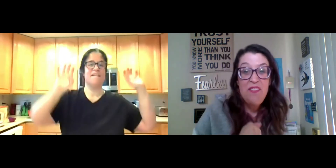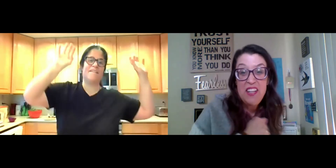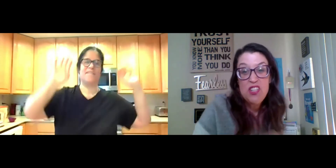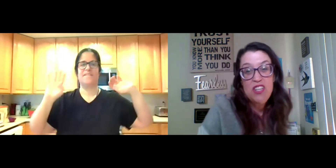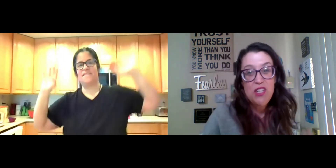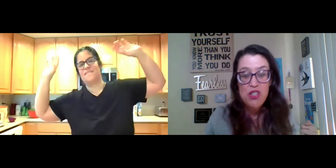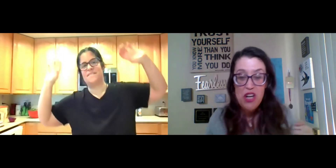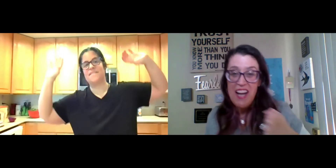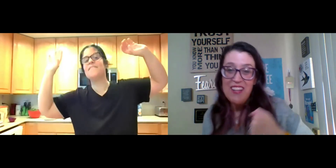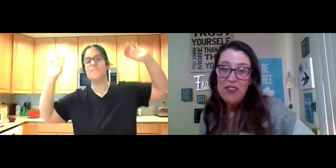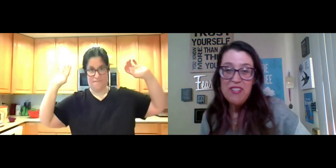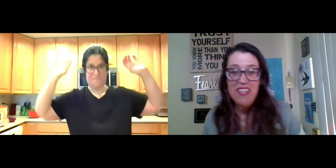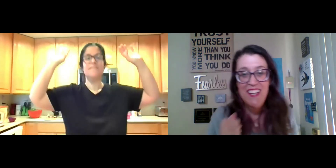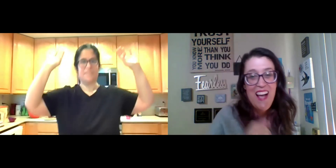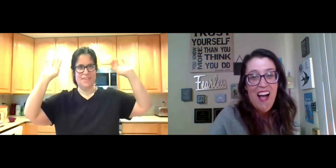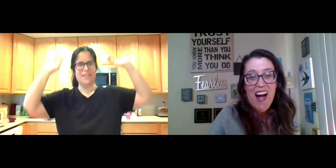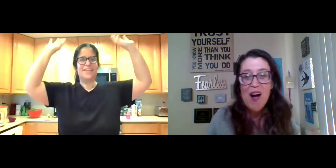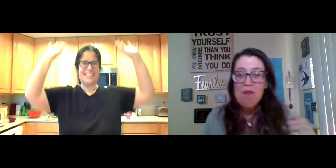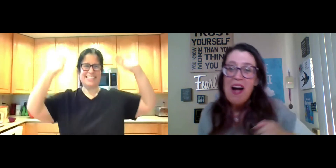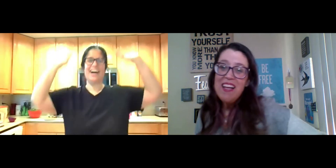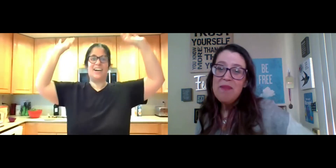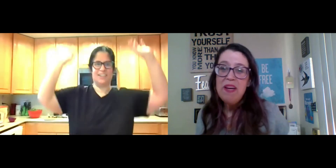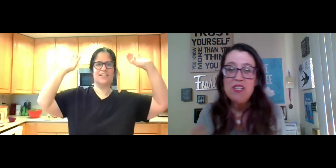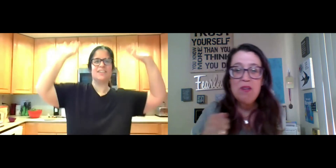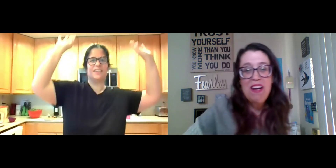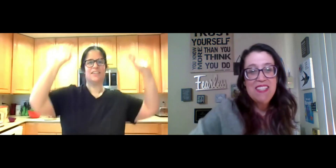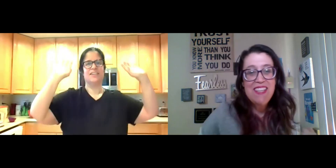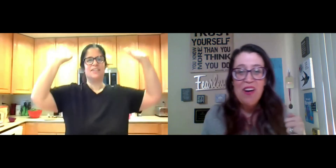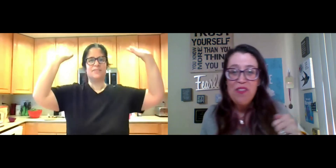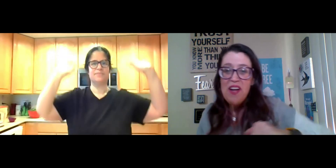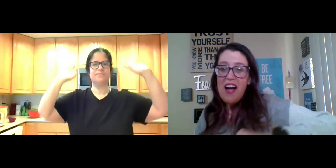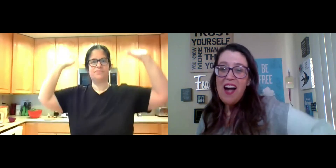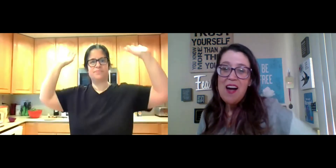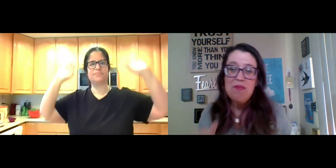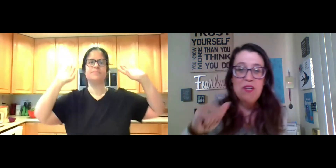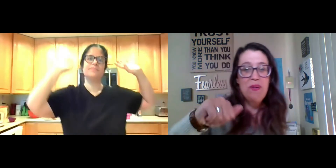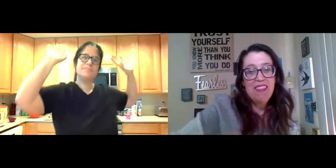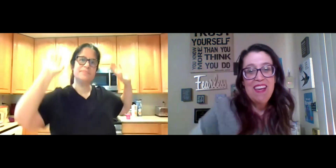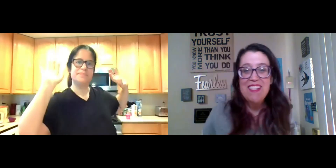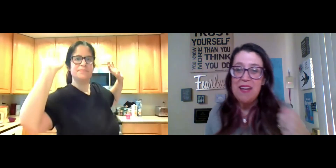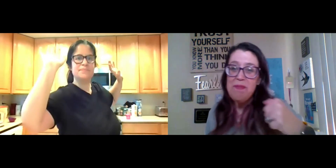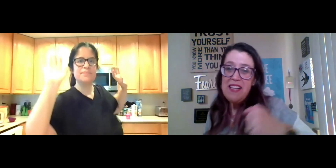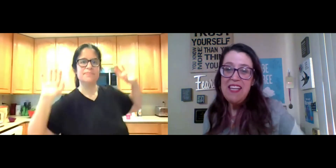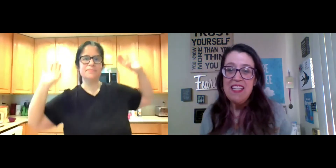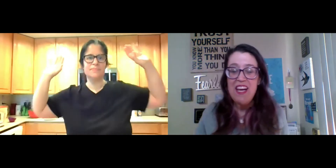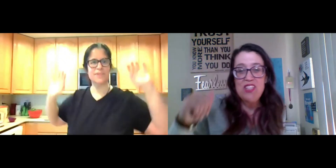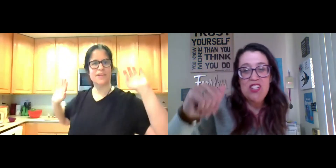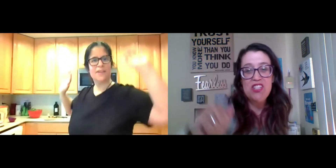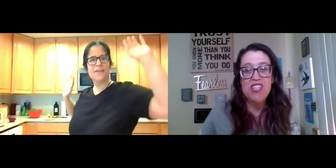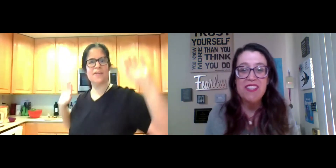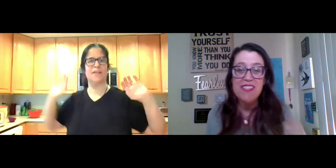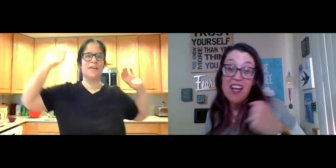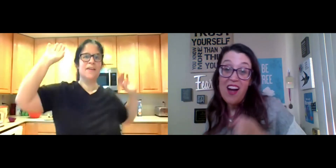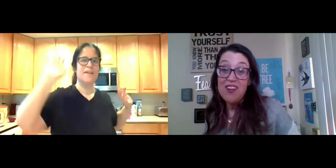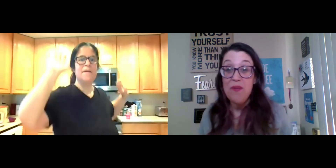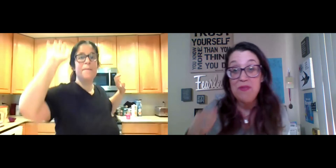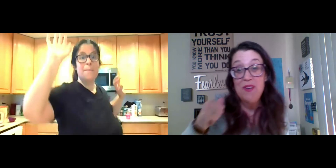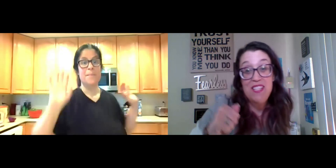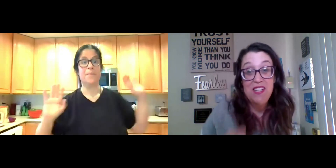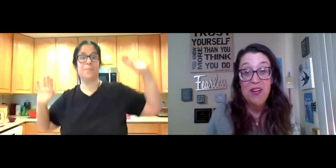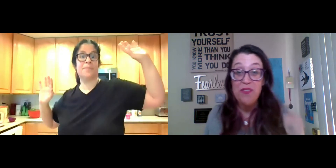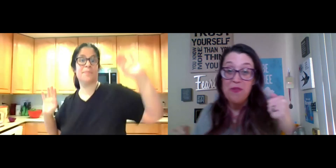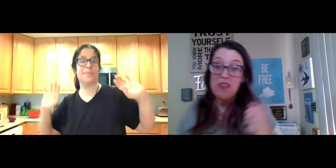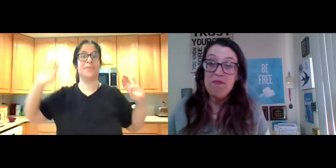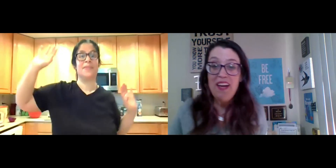an adventurous child. Um, I can picture myself, um, doing this and my teenagers just not